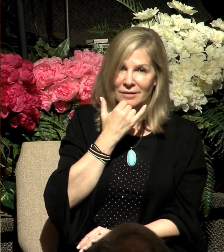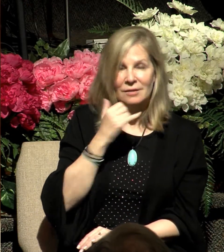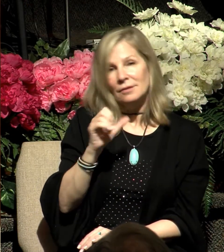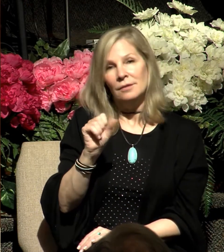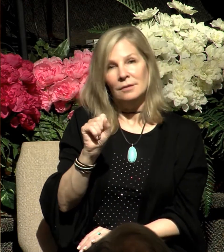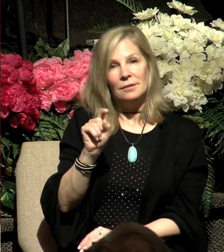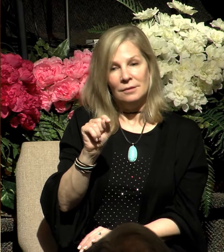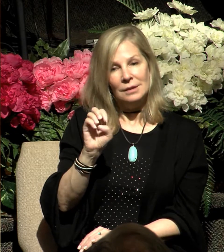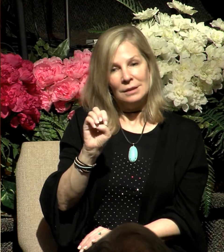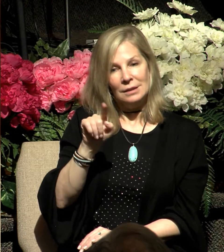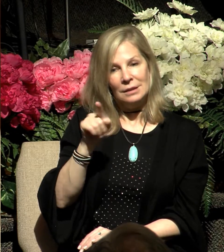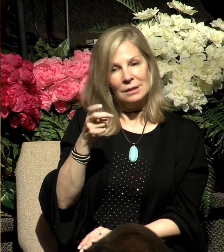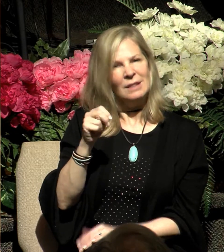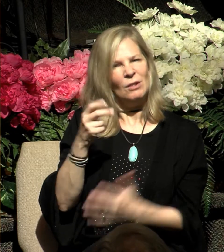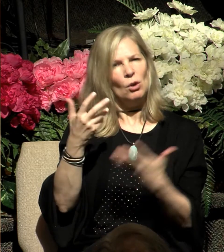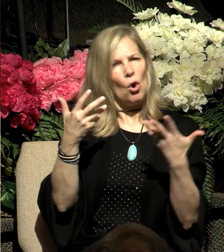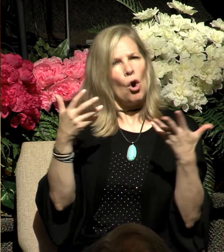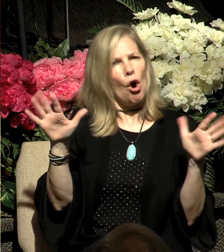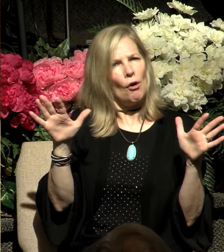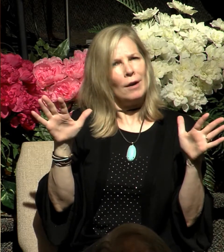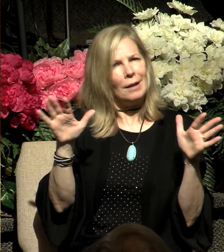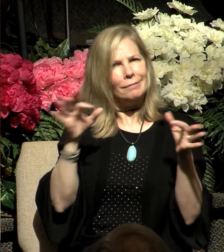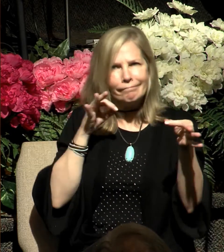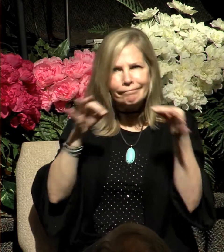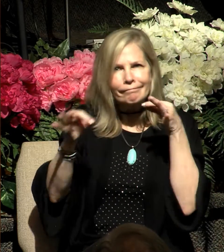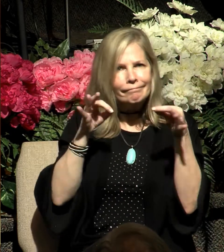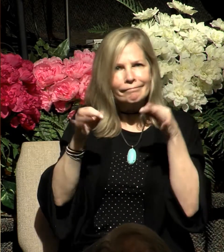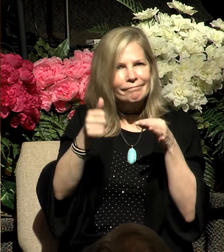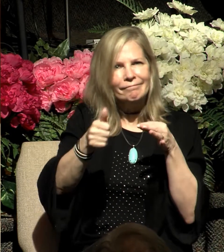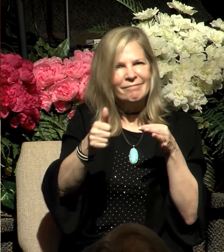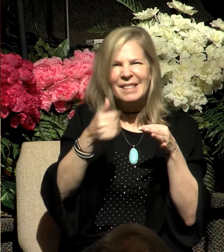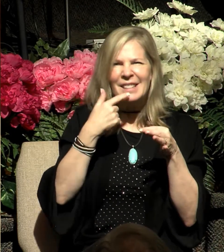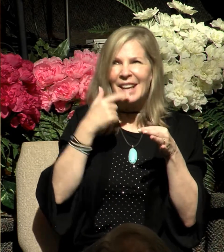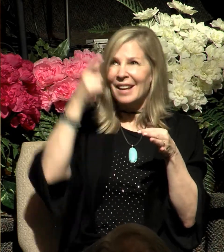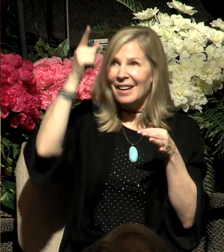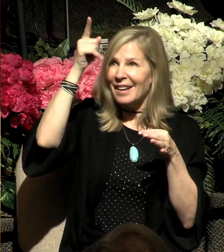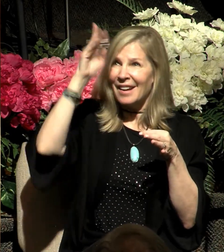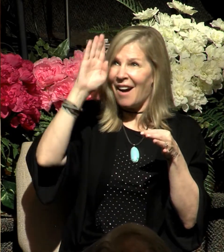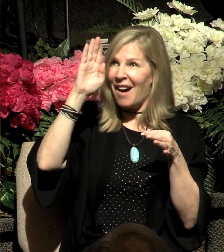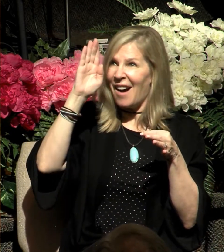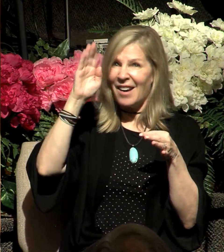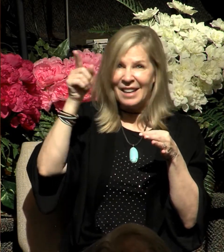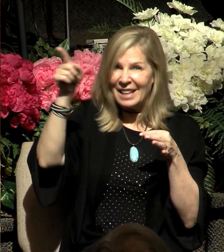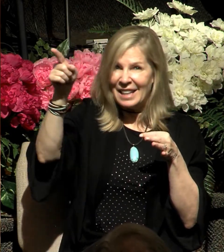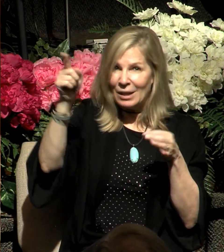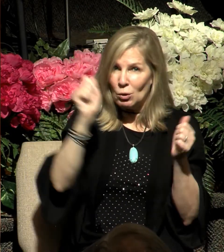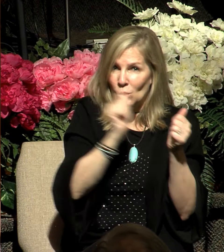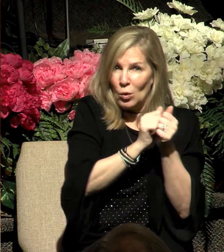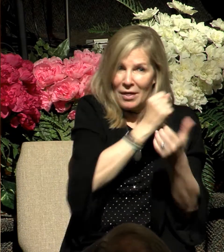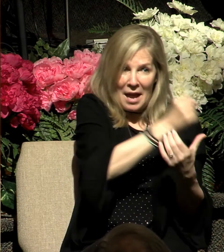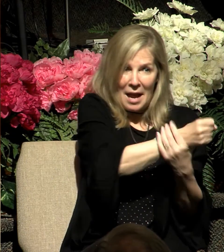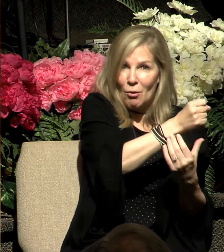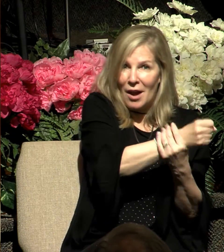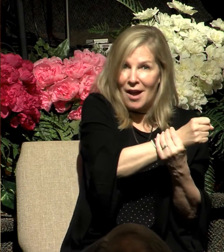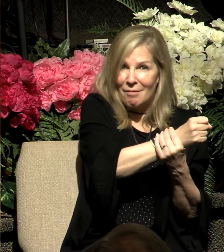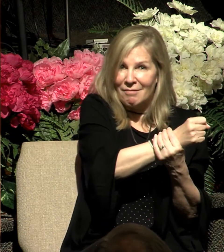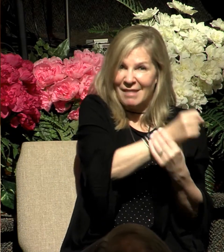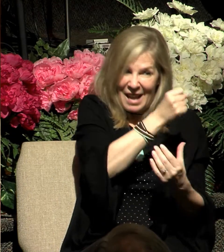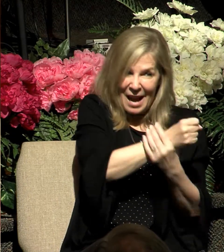charge by stating that God's presence was with Abraham when Abraham was in a foreign land